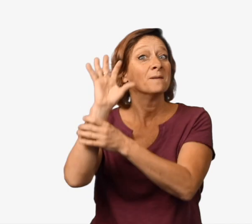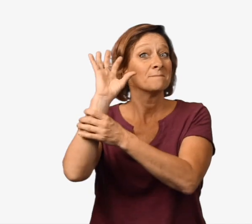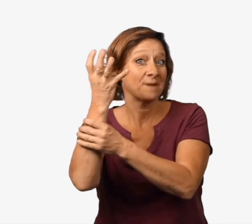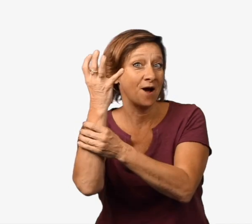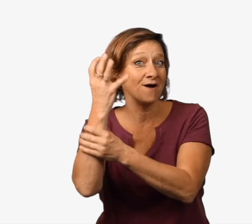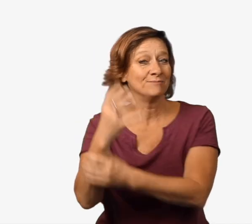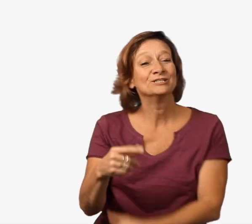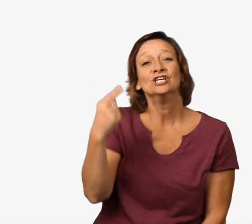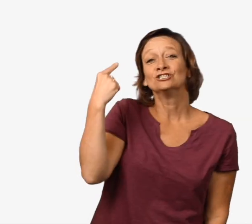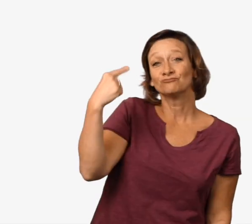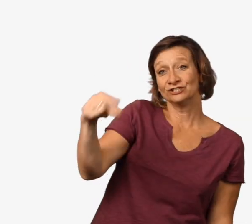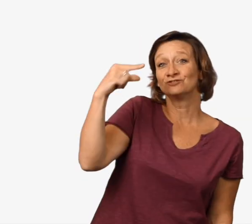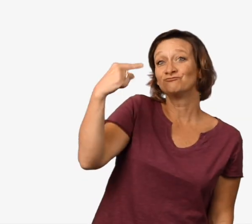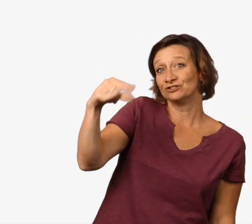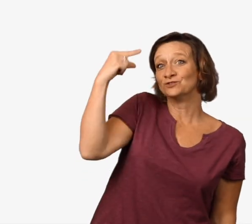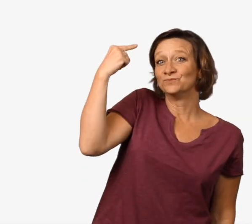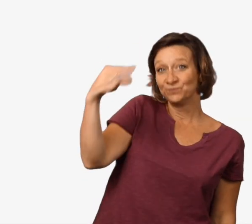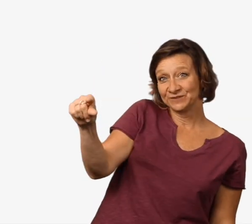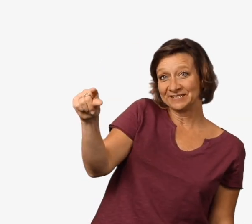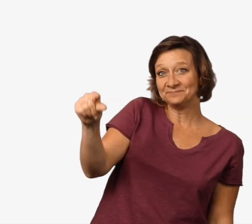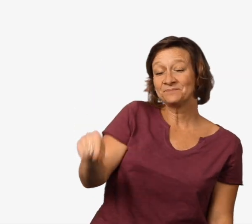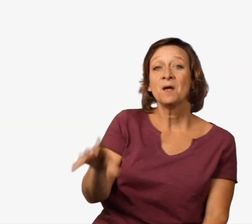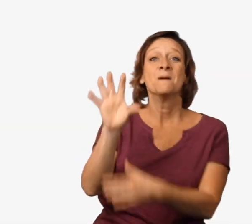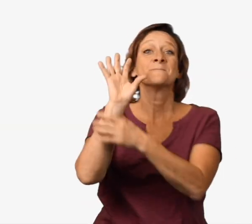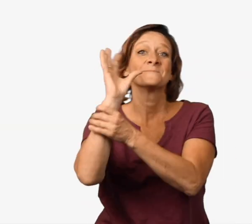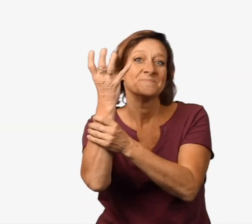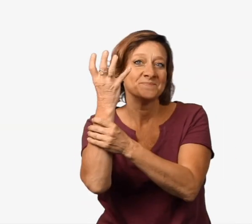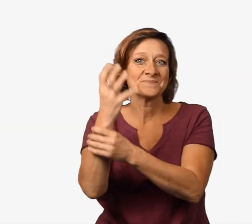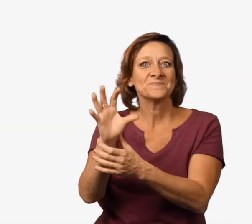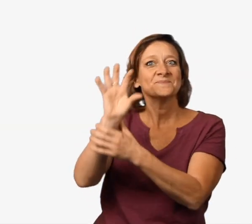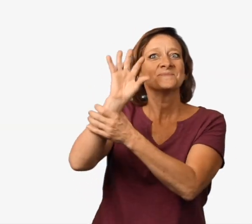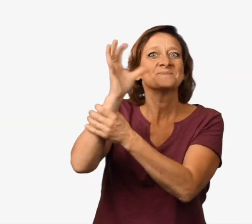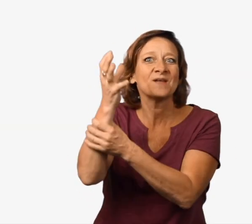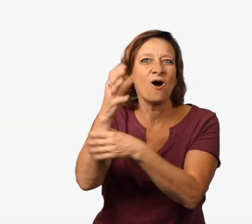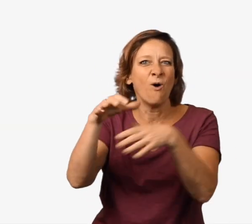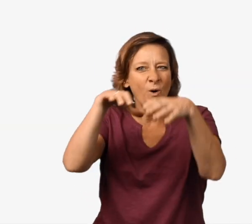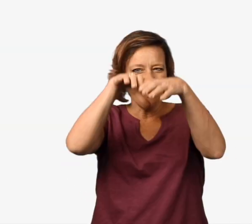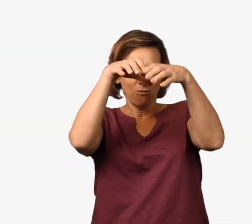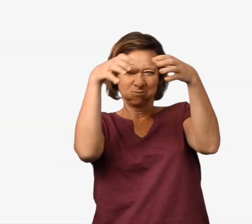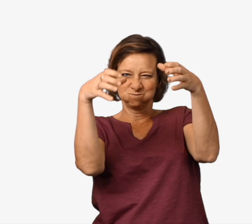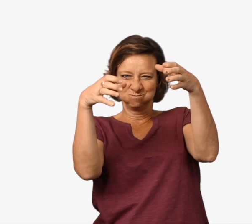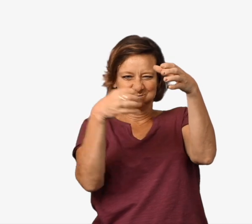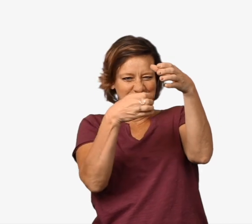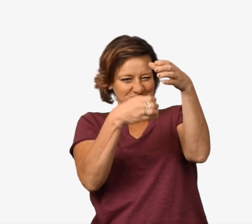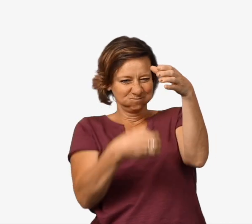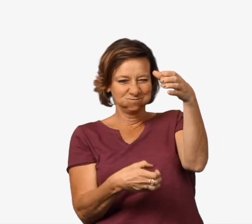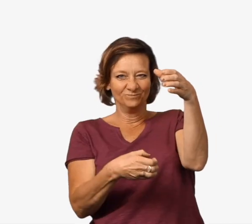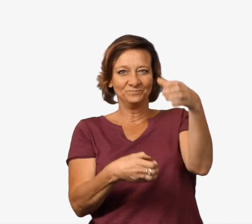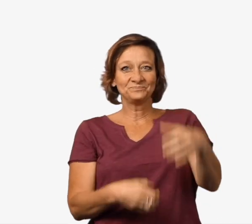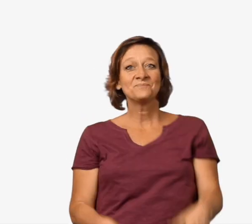Broccoli, broccoli Green, green, green Broccoli, broccoli Florent, stalk